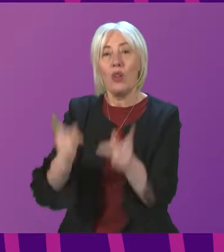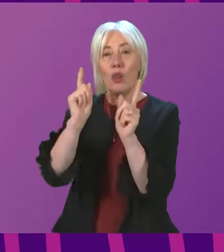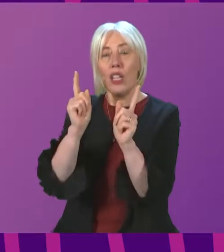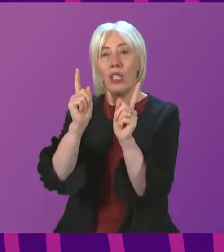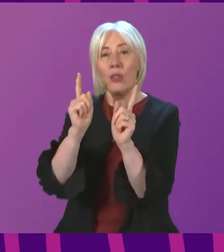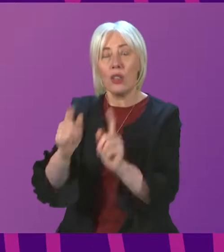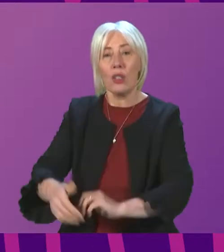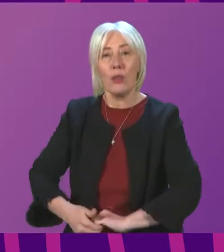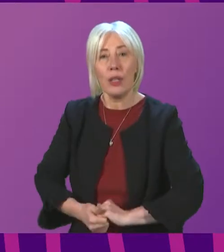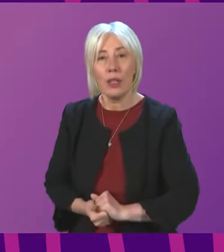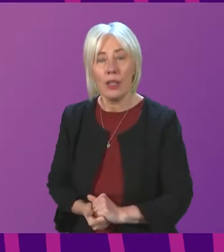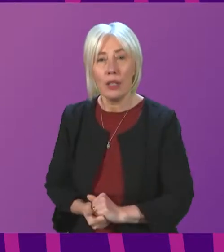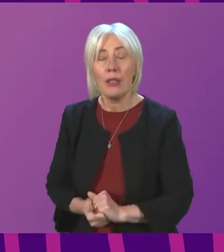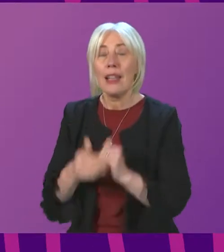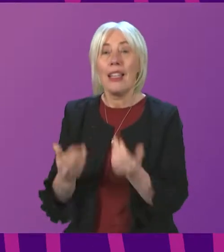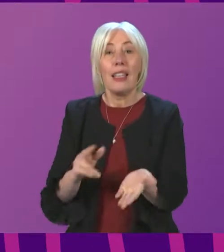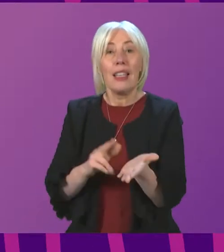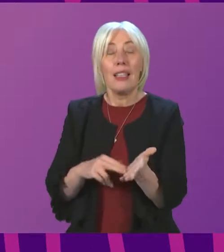I now call on Neil Bibby.